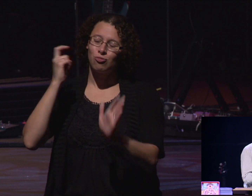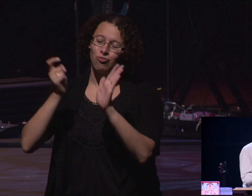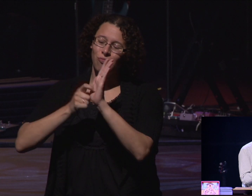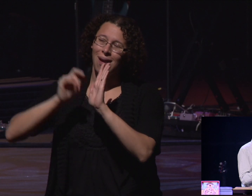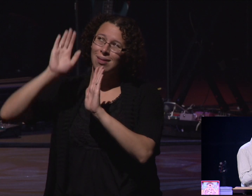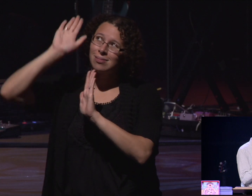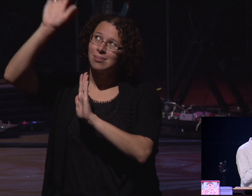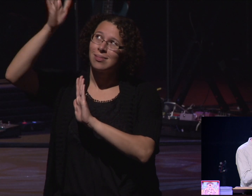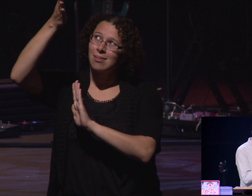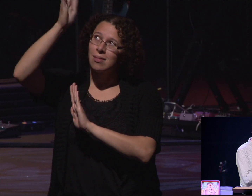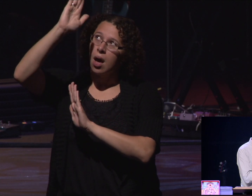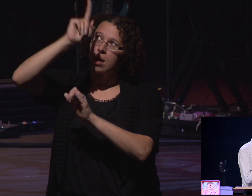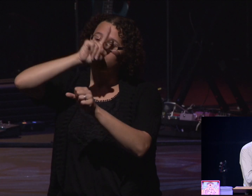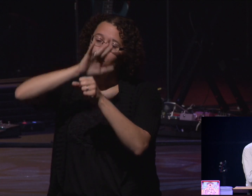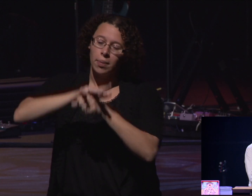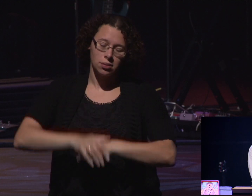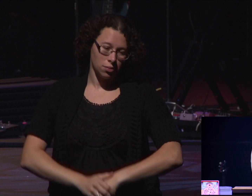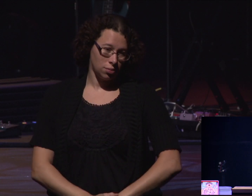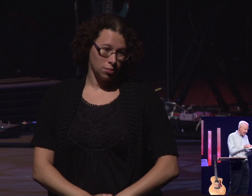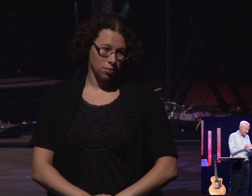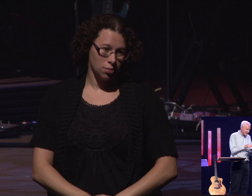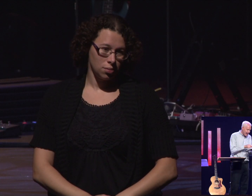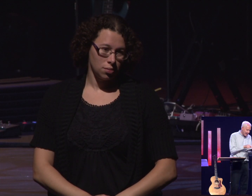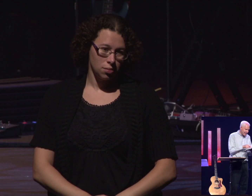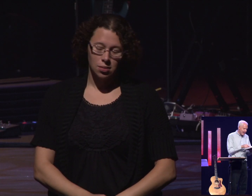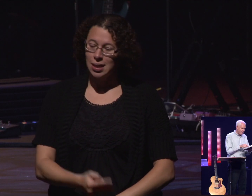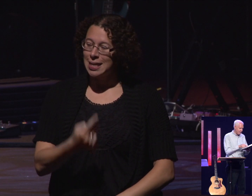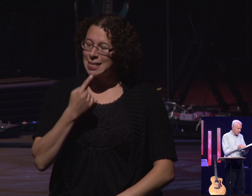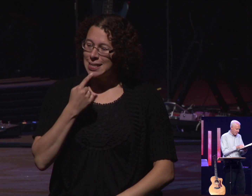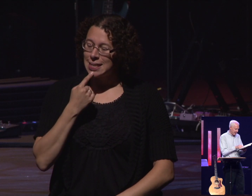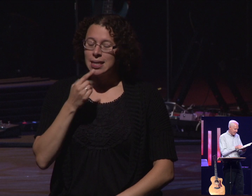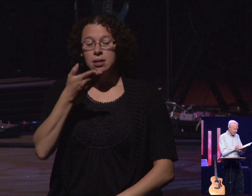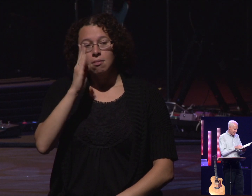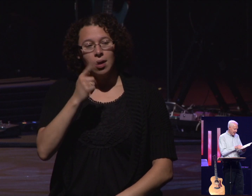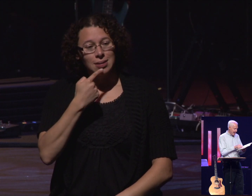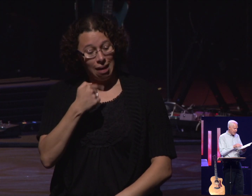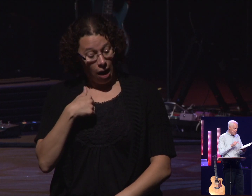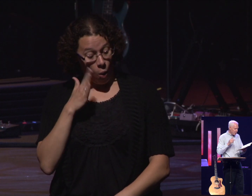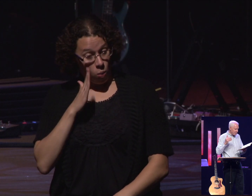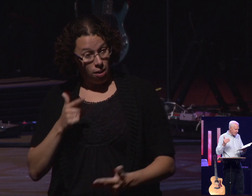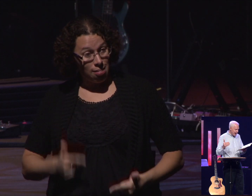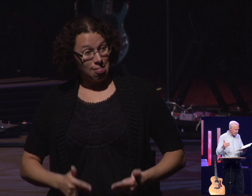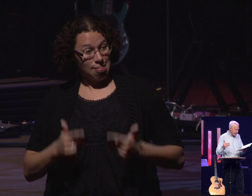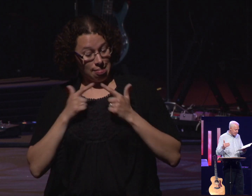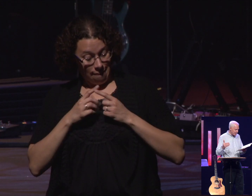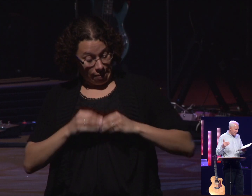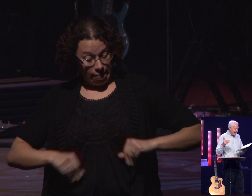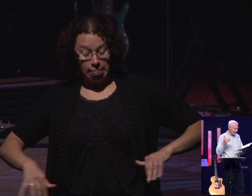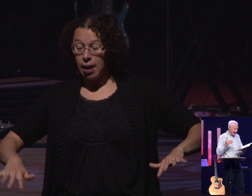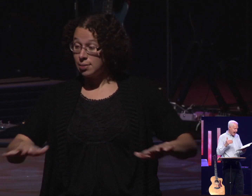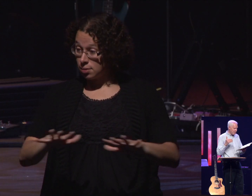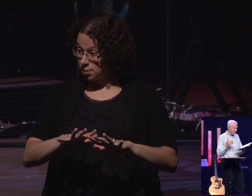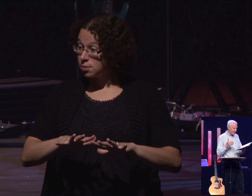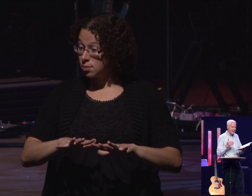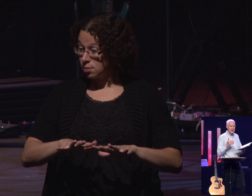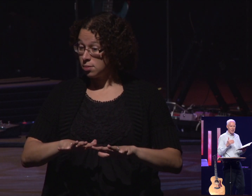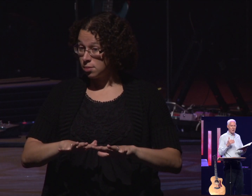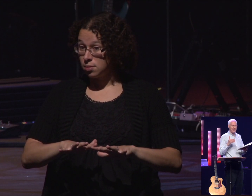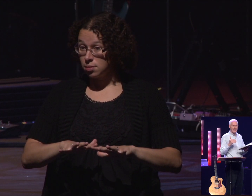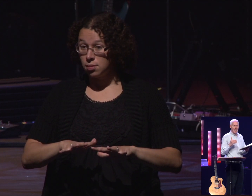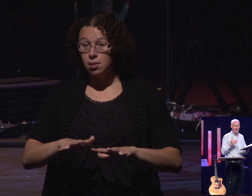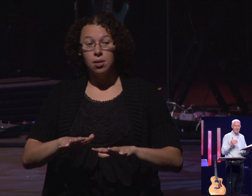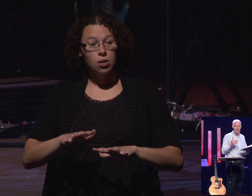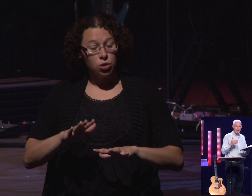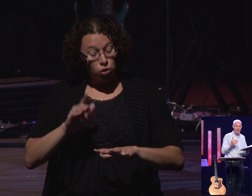28, where he says, You will live in the land I gave your forefathers, and you will be my people, and I will be